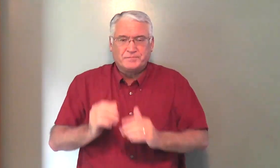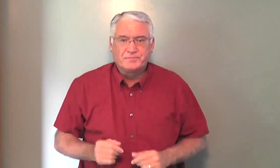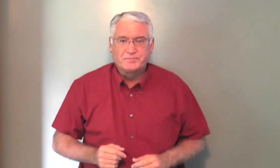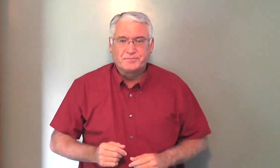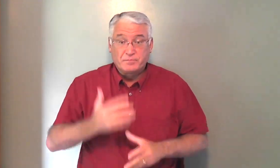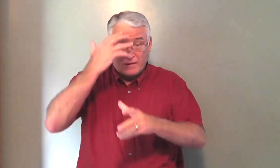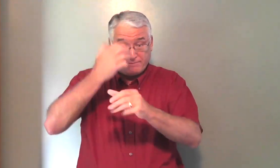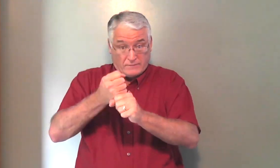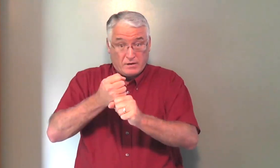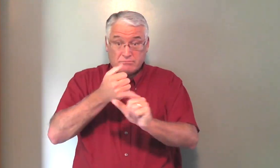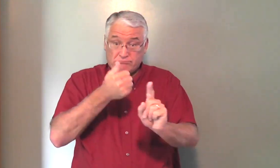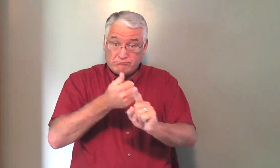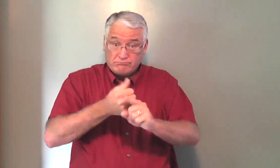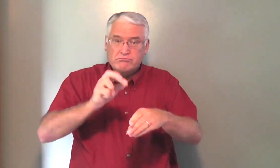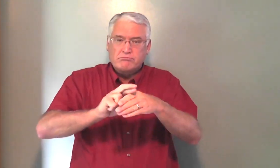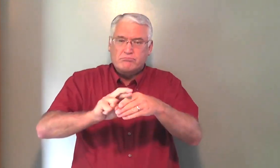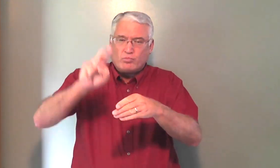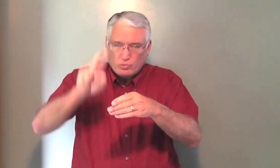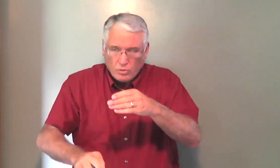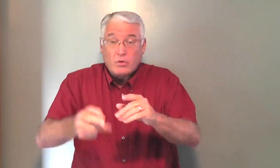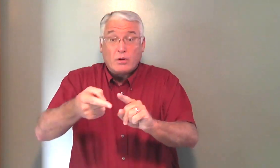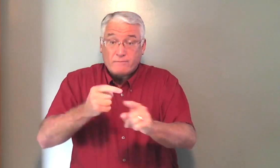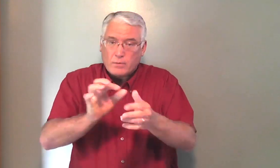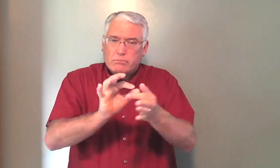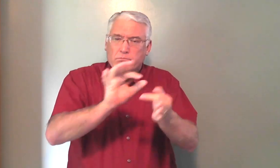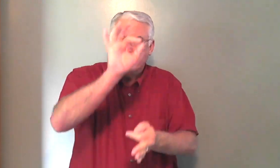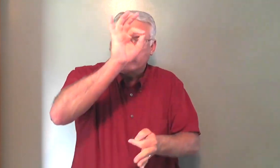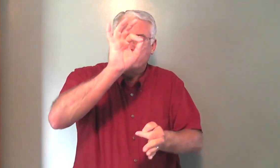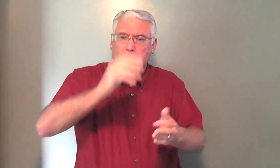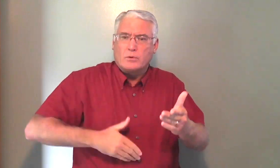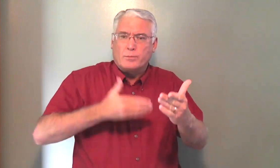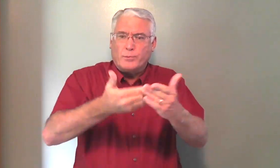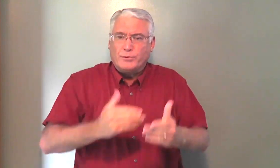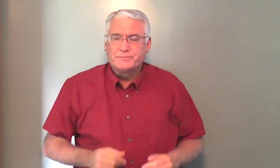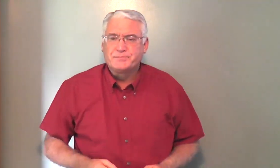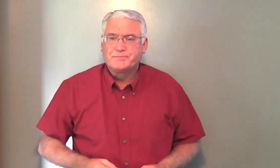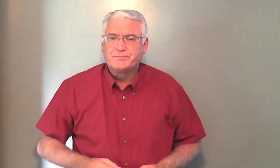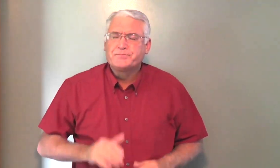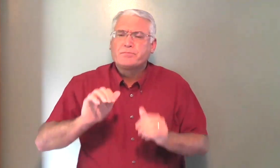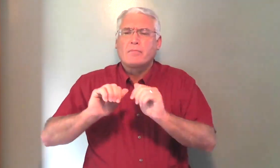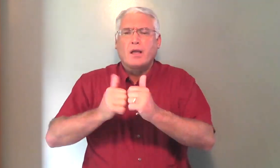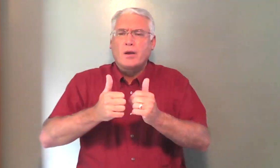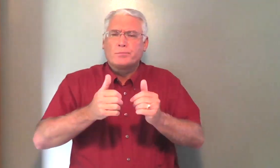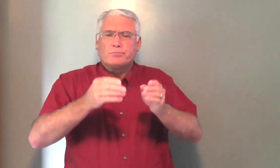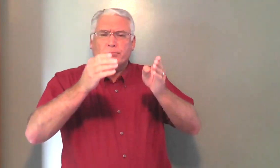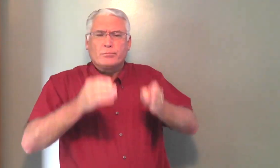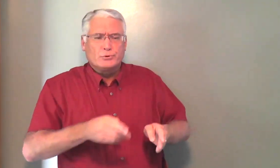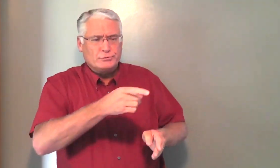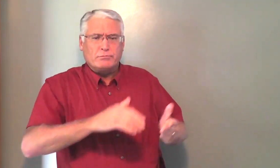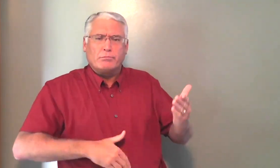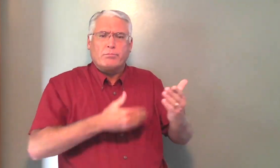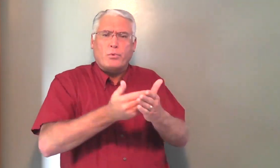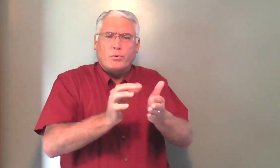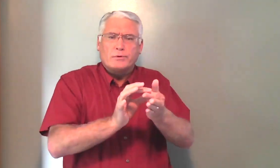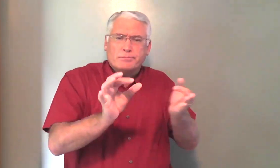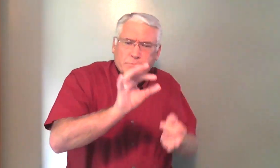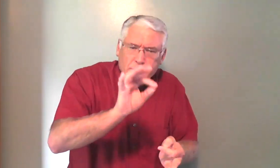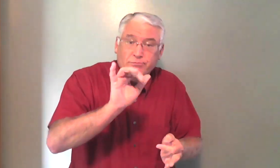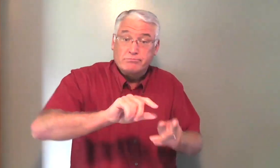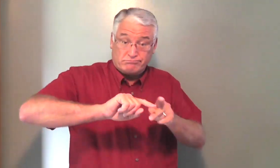Jesus. And faith itself is the result of being spiritually alive. How is a person born spiritually?